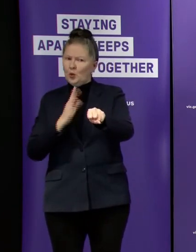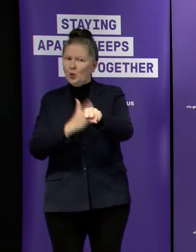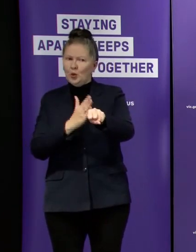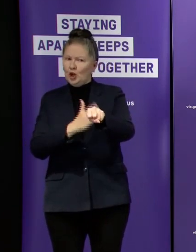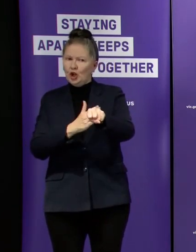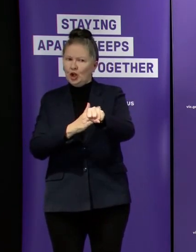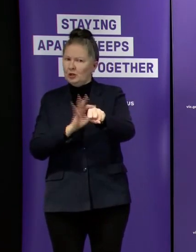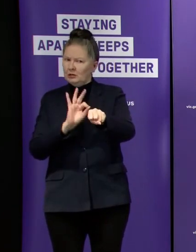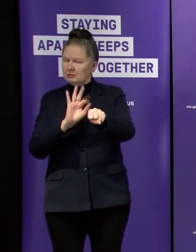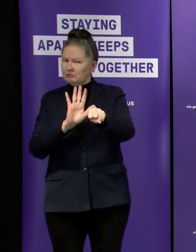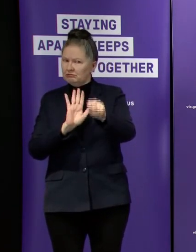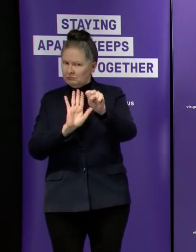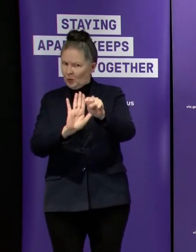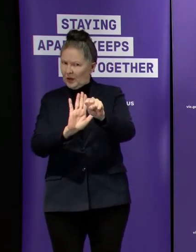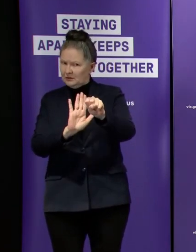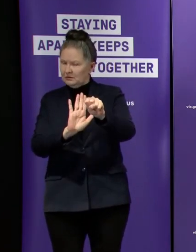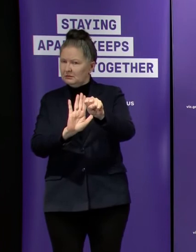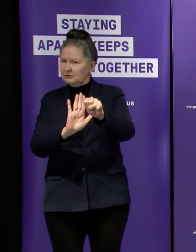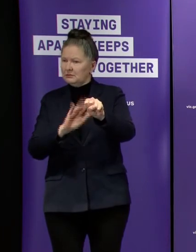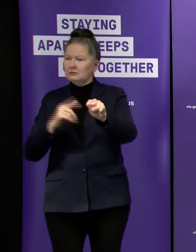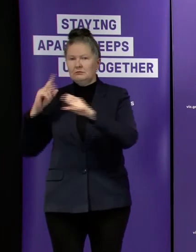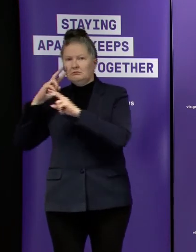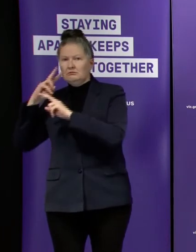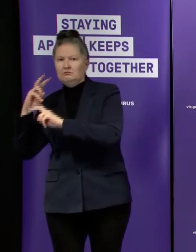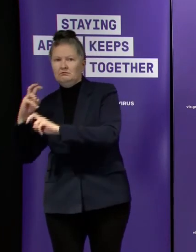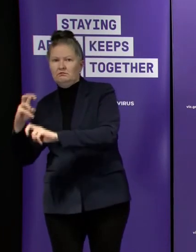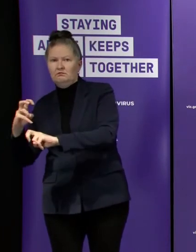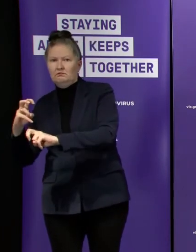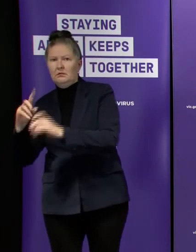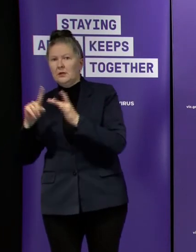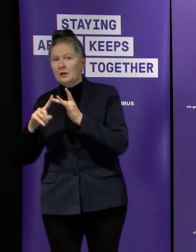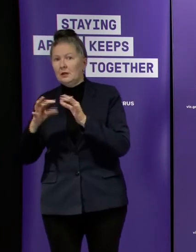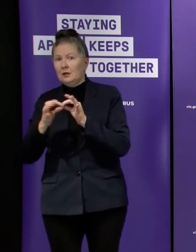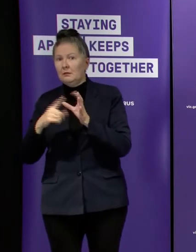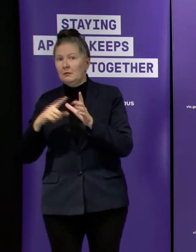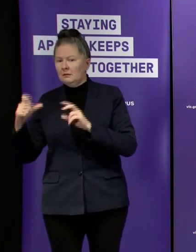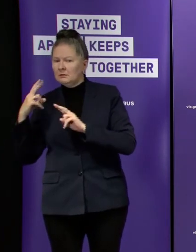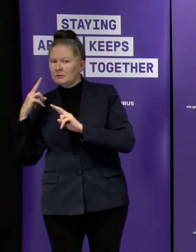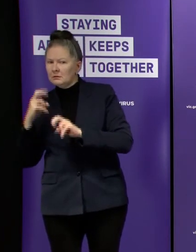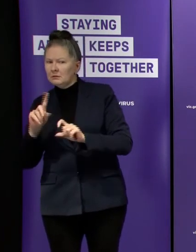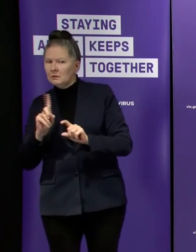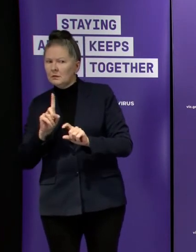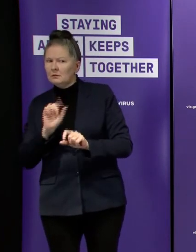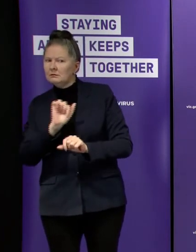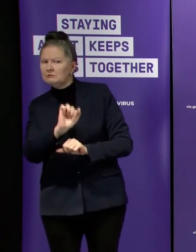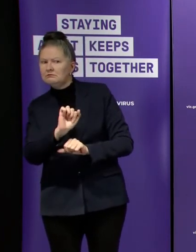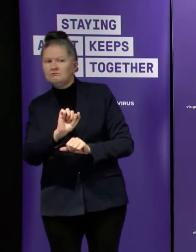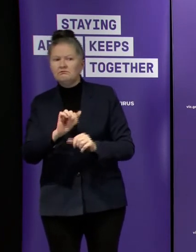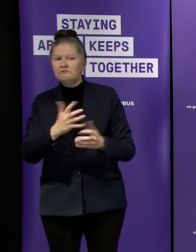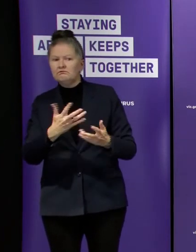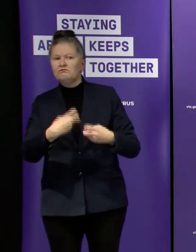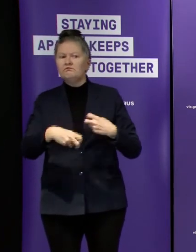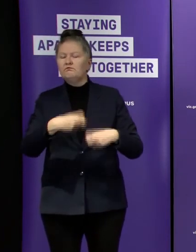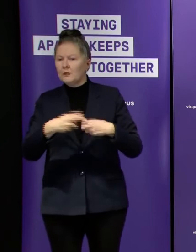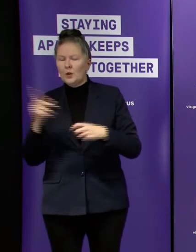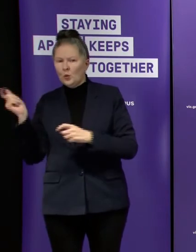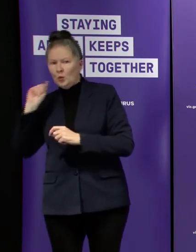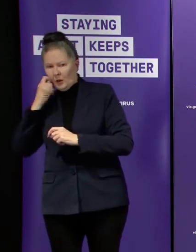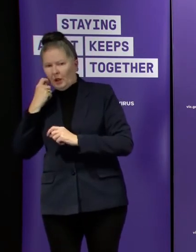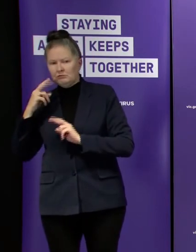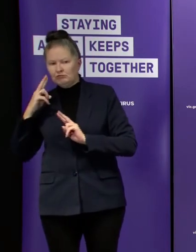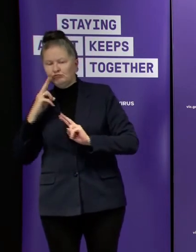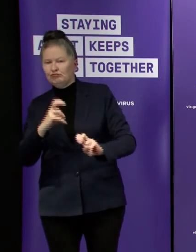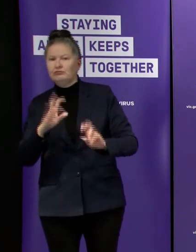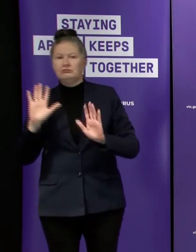entirely i'll make no judgments about it because it's not appropriate for me too that's ibac's job and ibac will do their work and we'll we'll let them get on with that